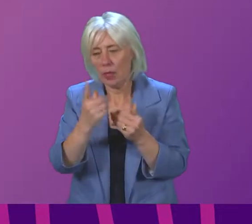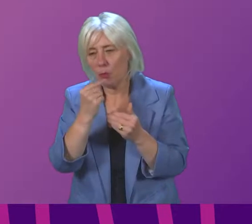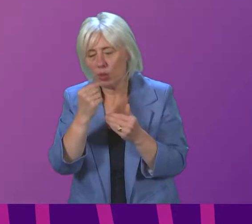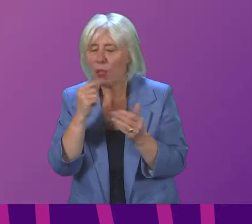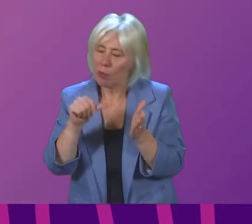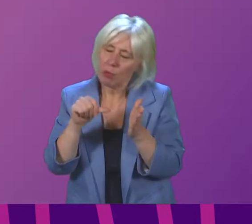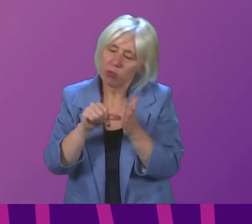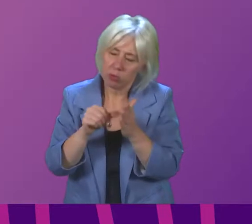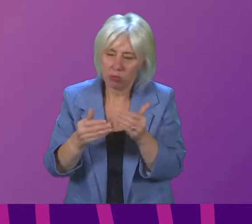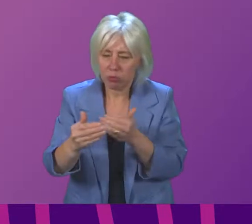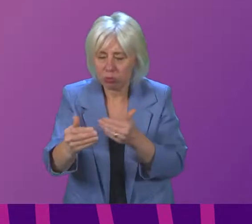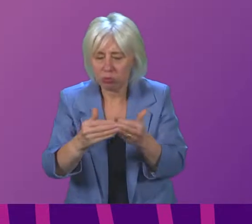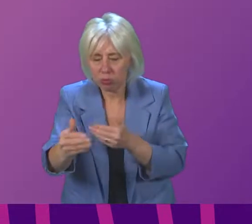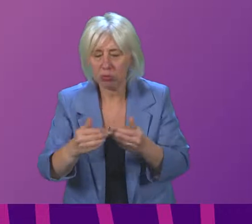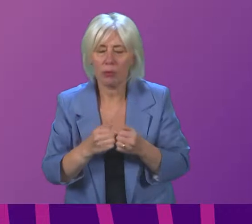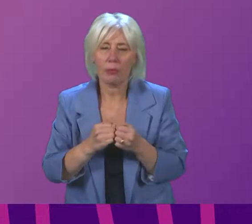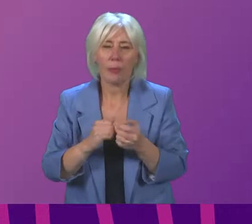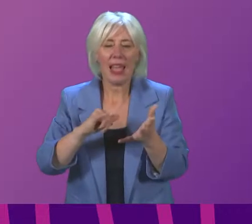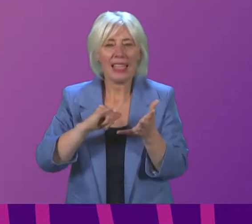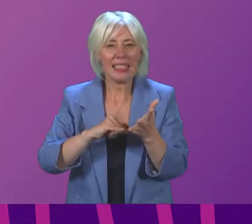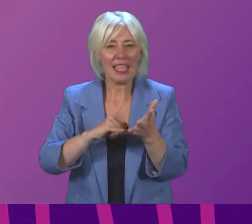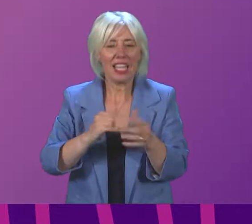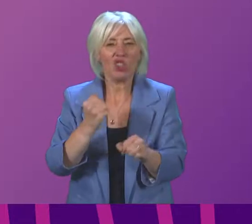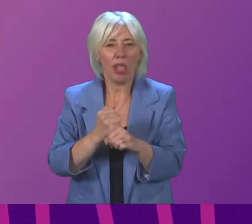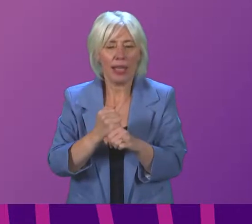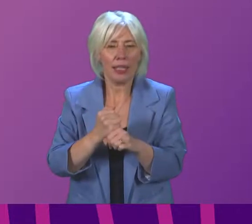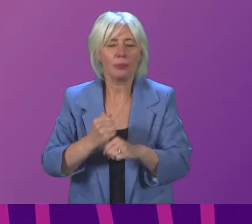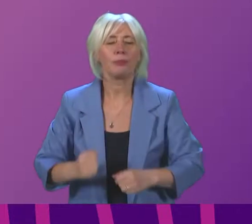phase. Sandesh Gulhani to be followed by Bob Doris.